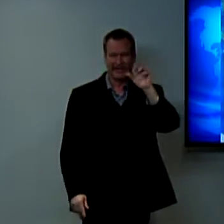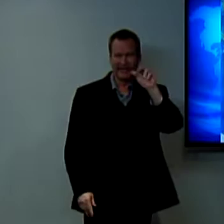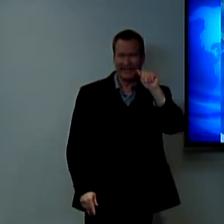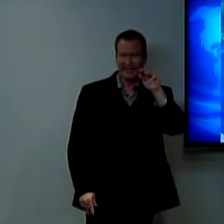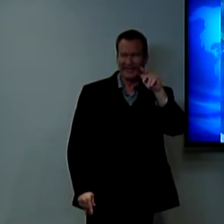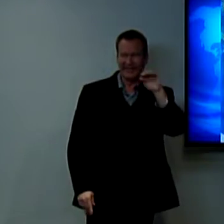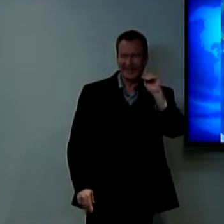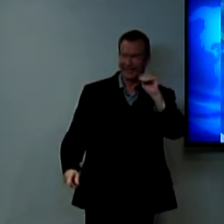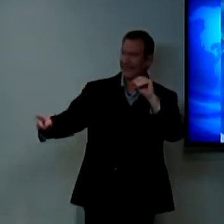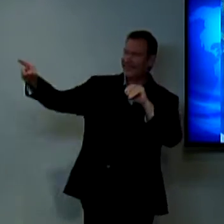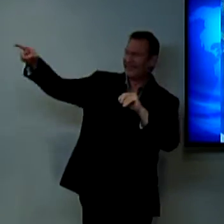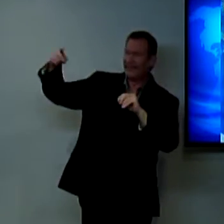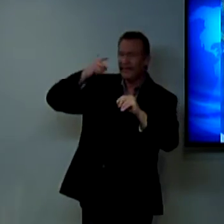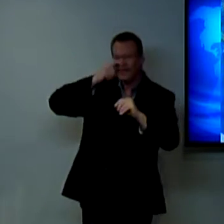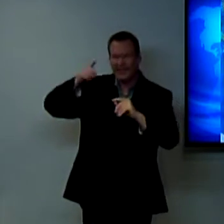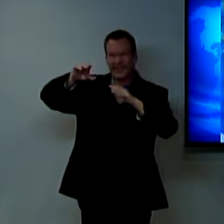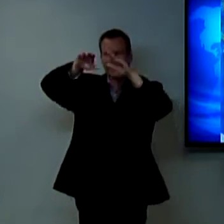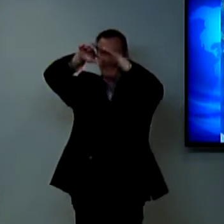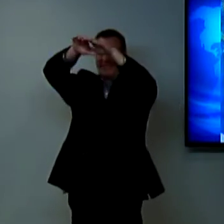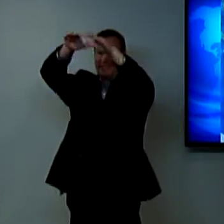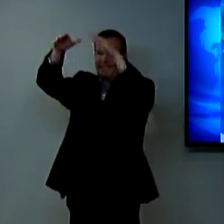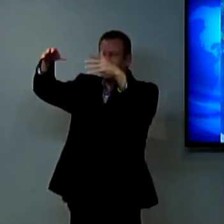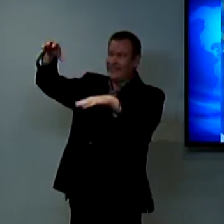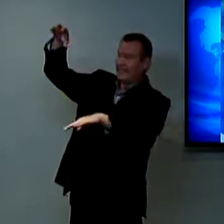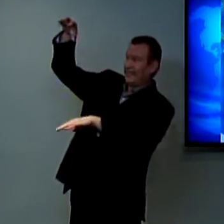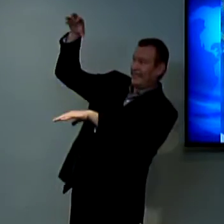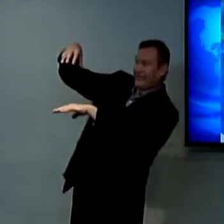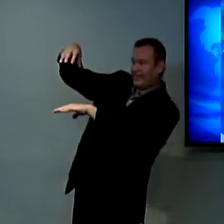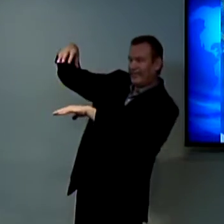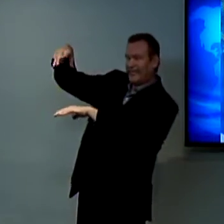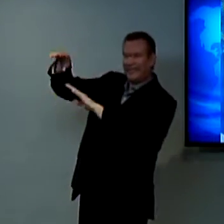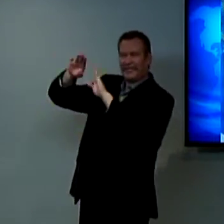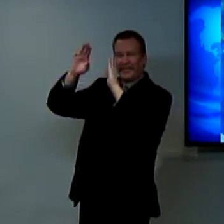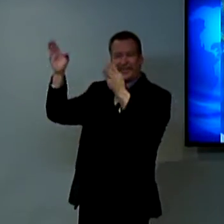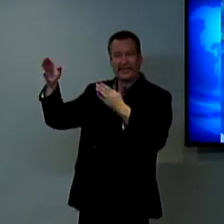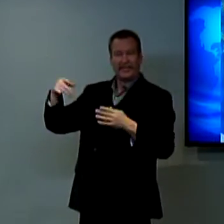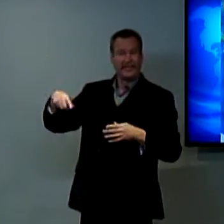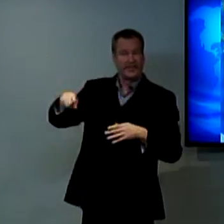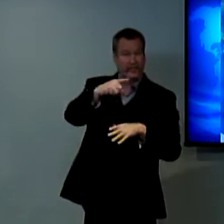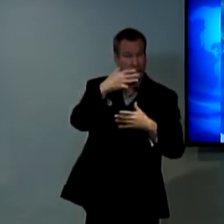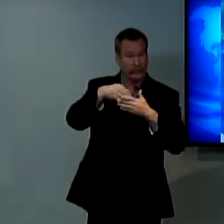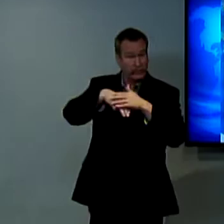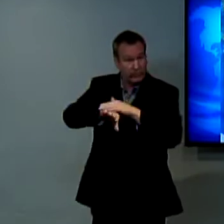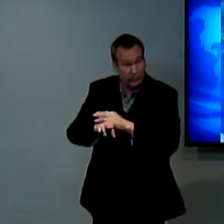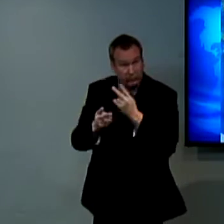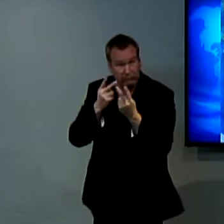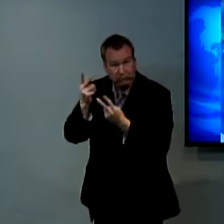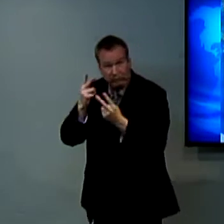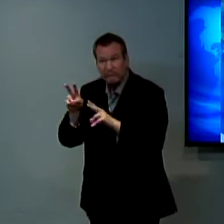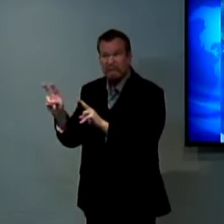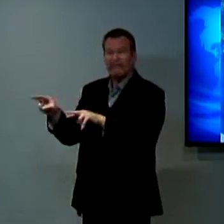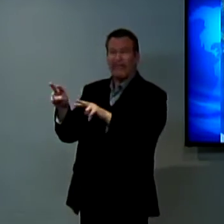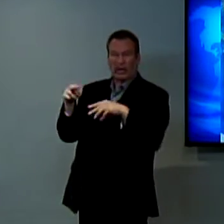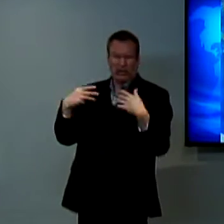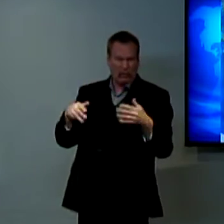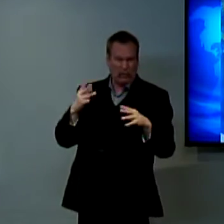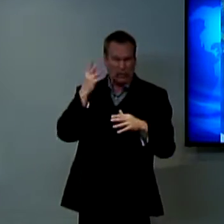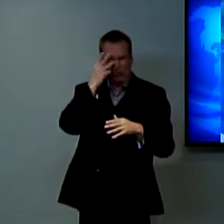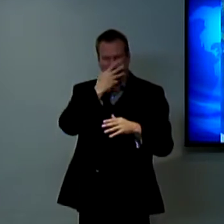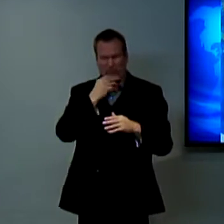it was it was like the capital of the state you know like downtown where you have the capital of the state you know of California you can go in there